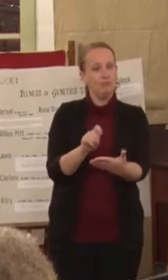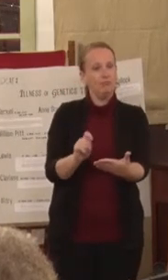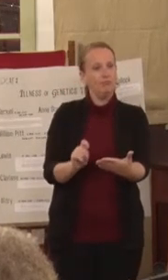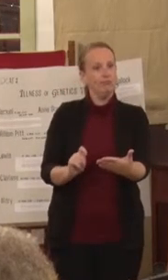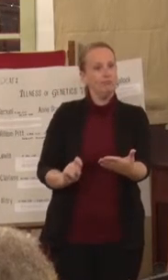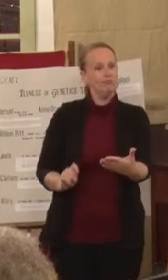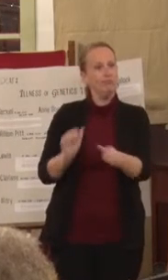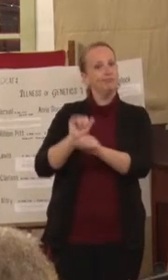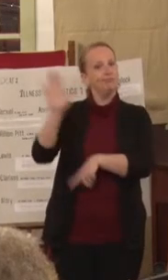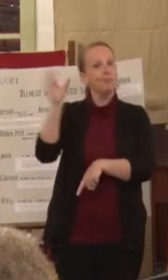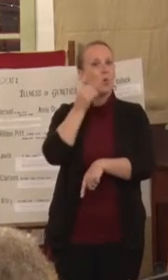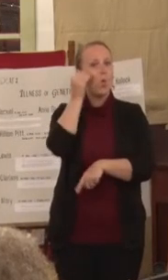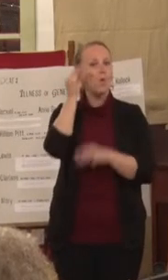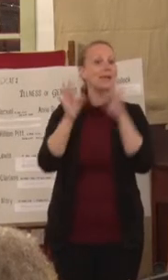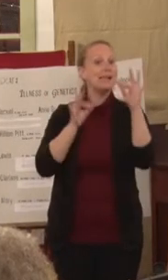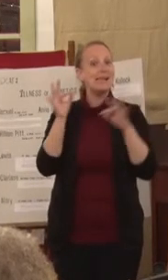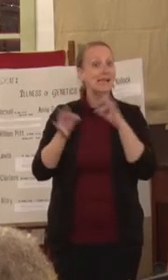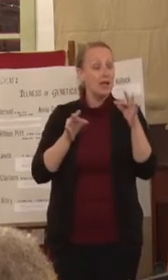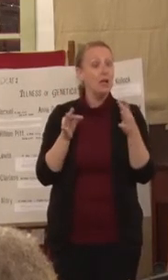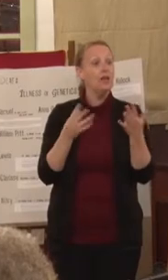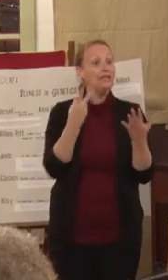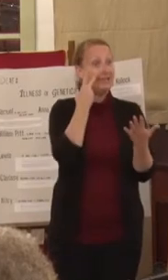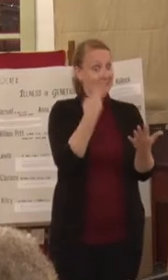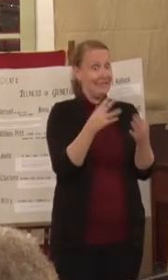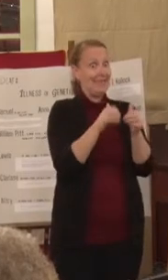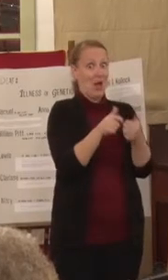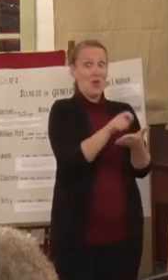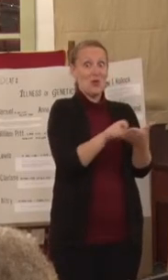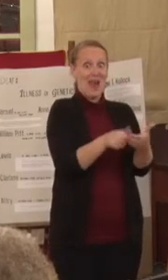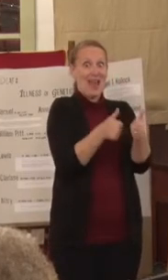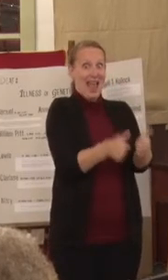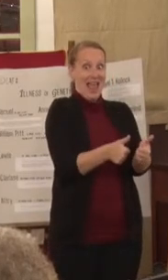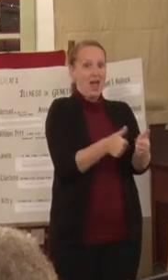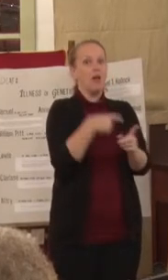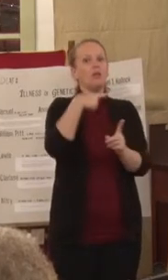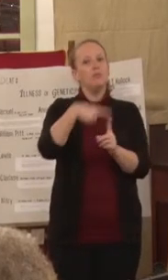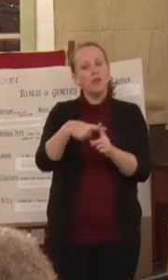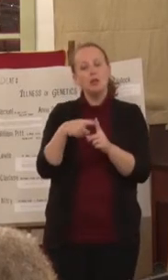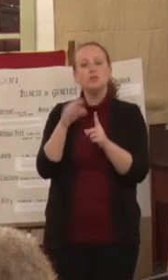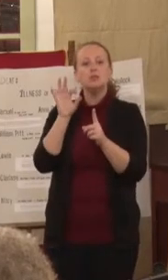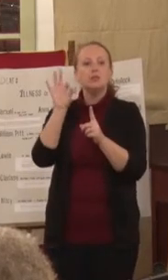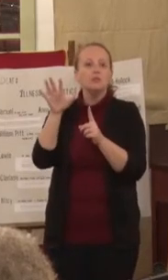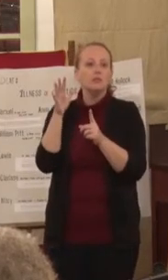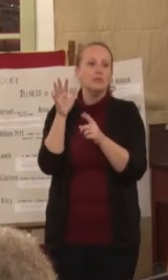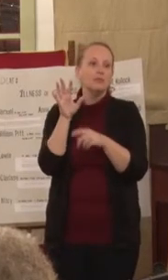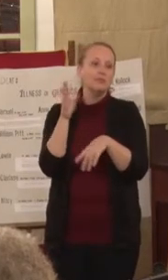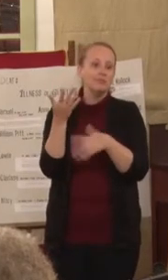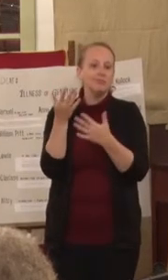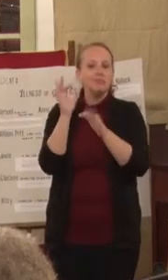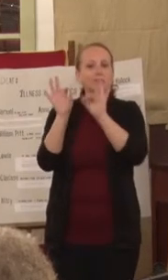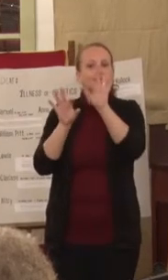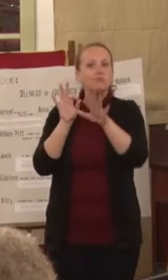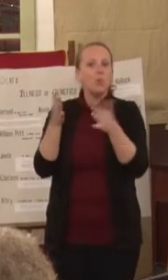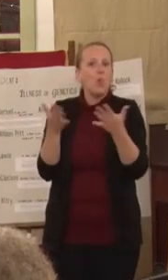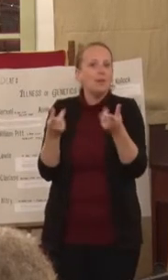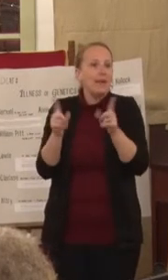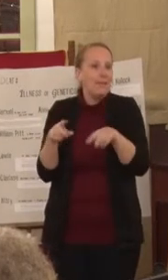progressing. So that was the whole purpose of letter writing on Sunday nights. And this is one of